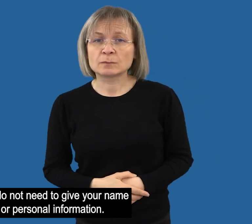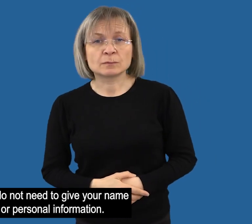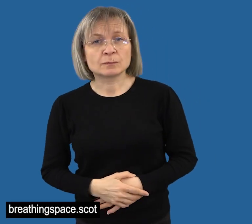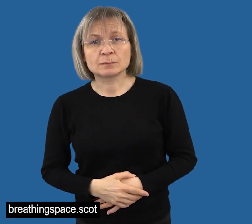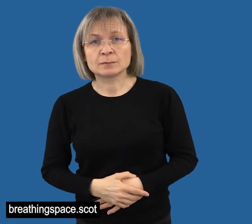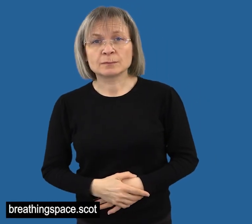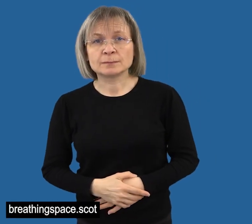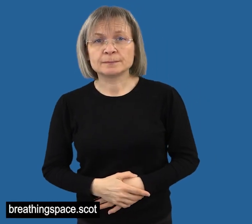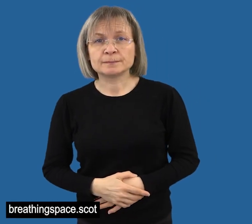BreathingSpace.scot